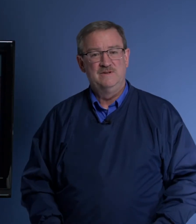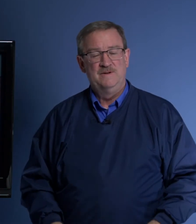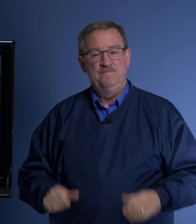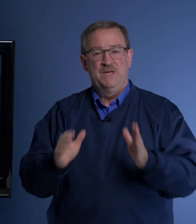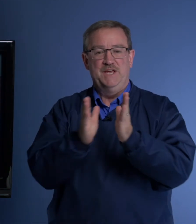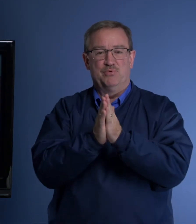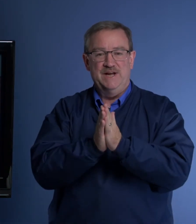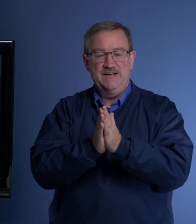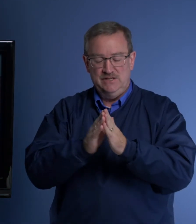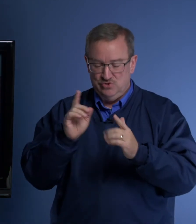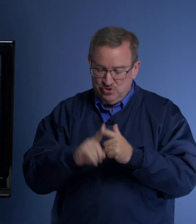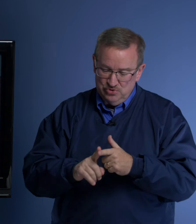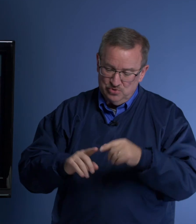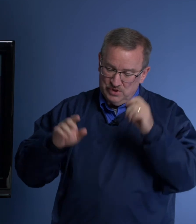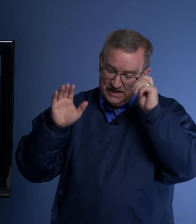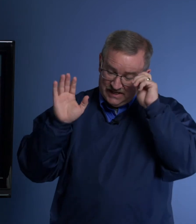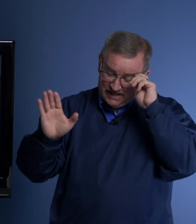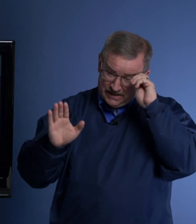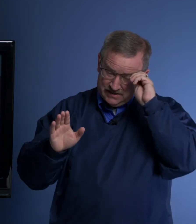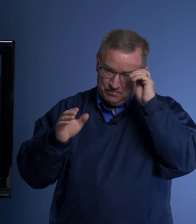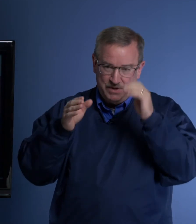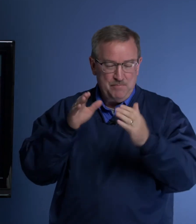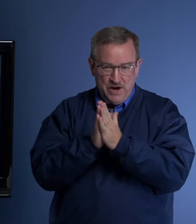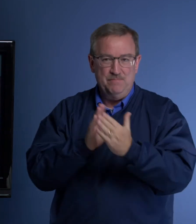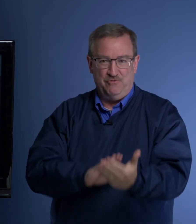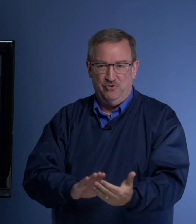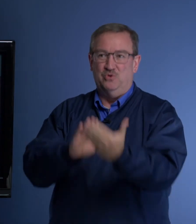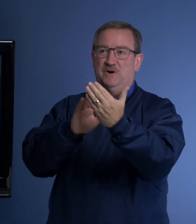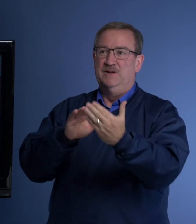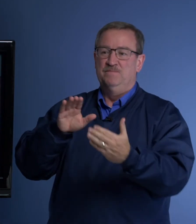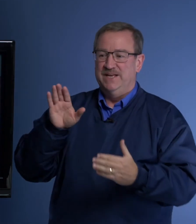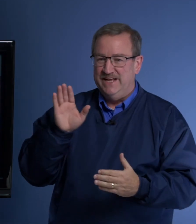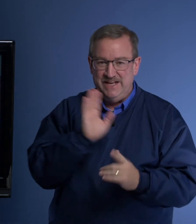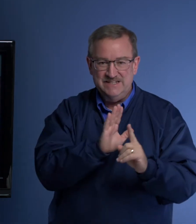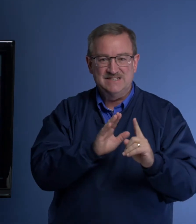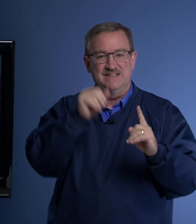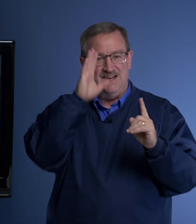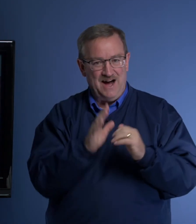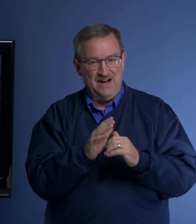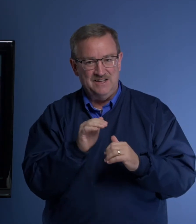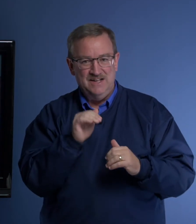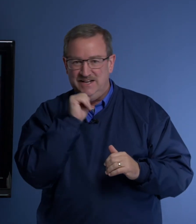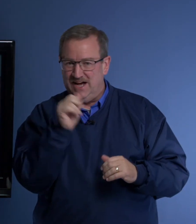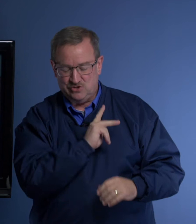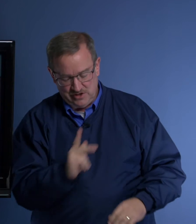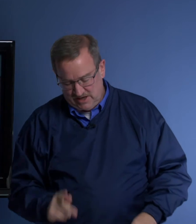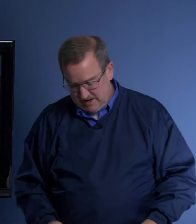He prayed to his, he prayed before his God, not to the King.